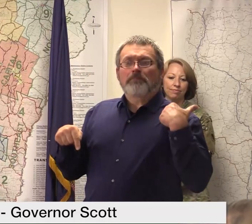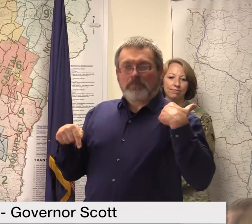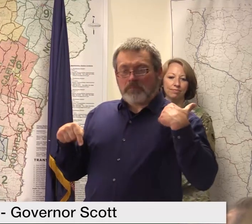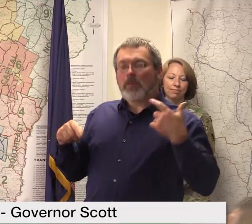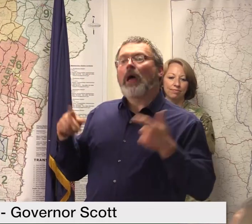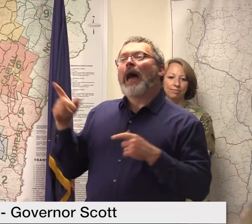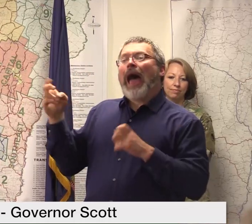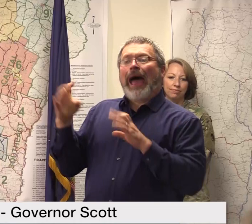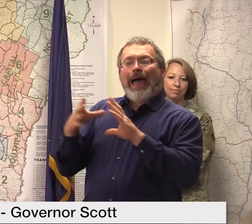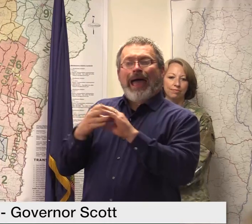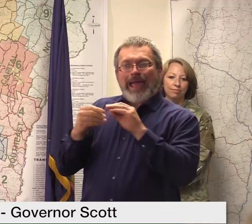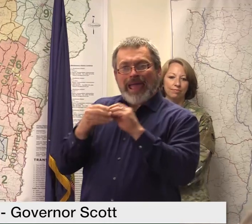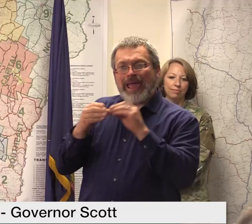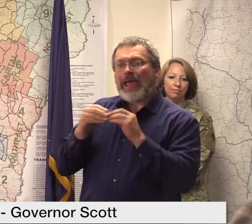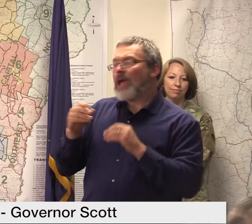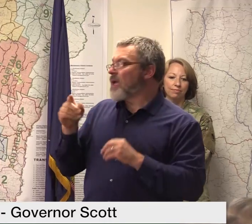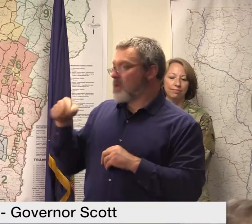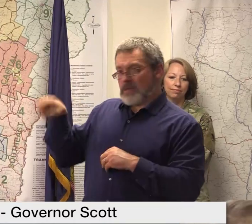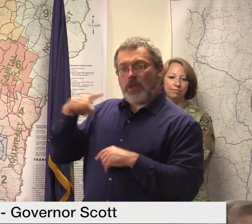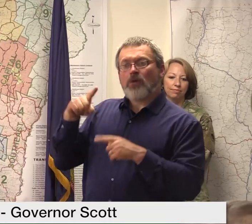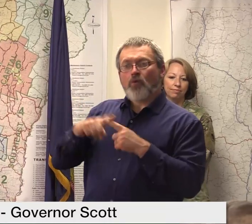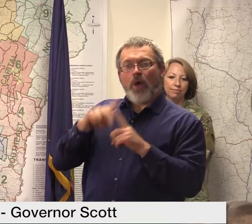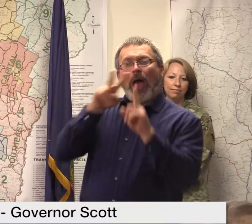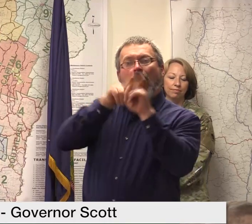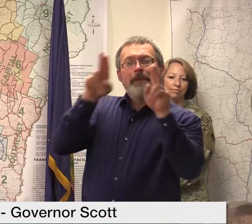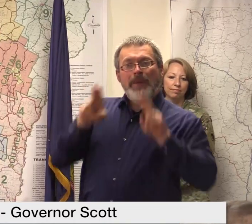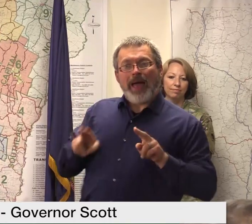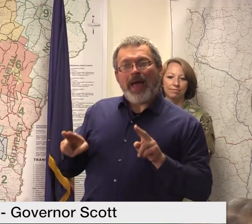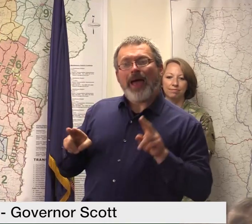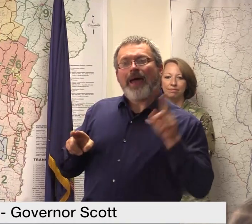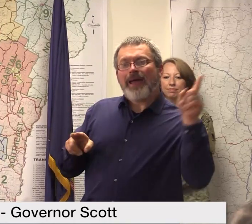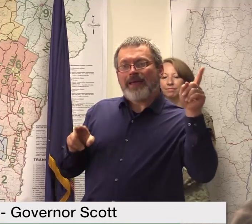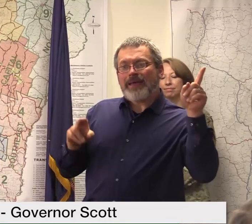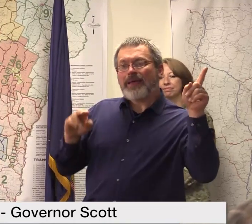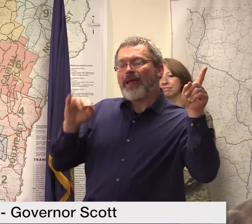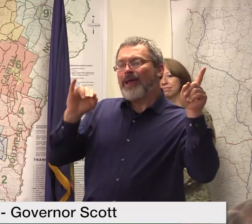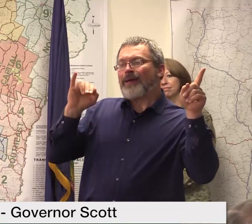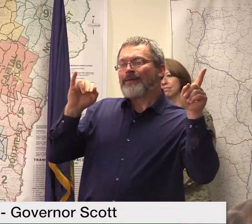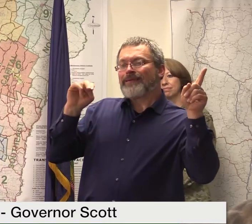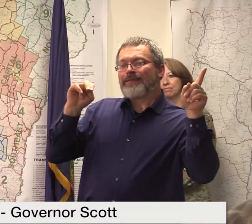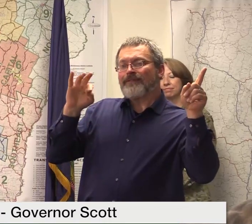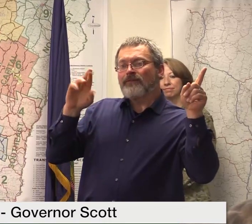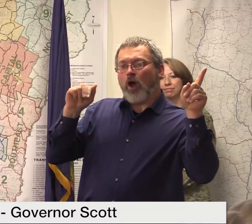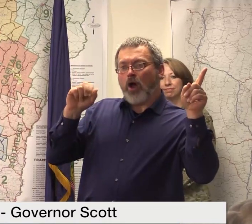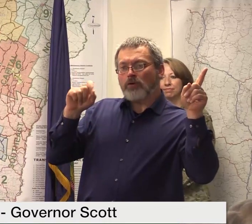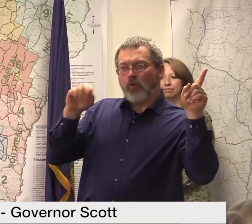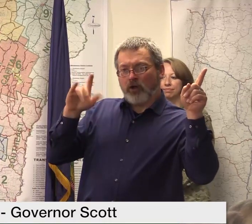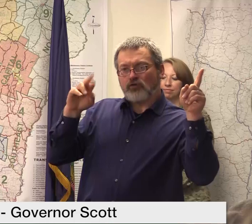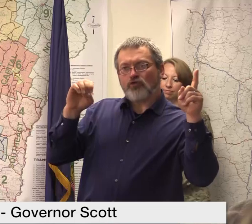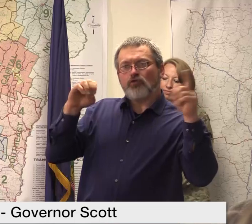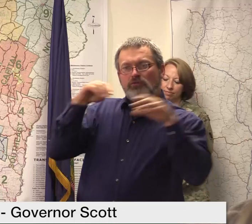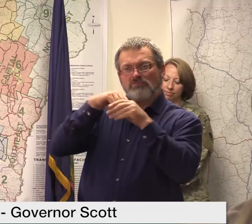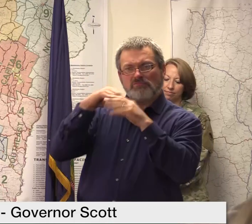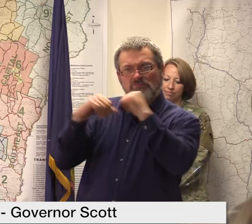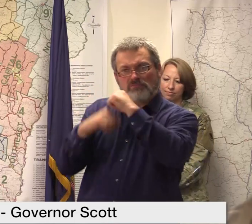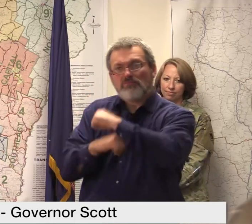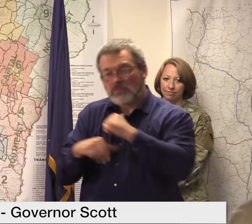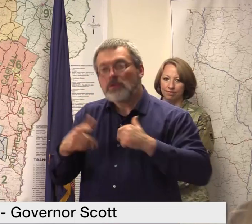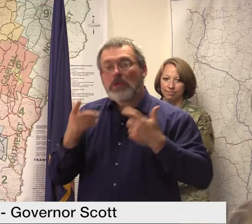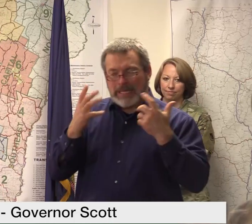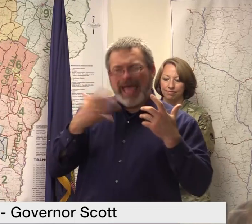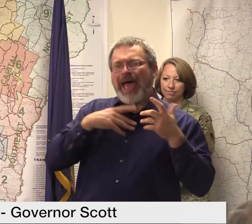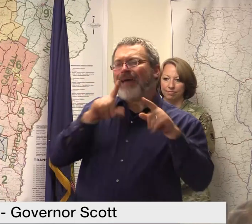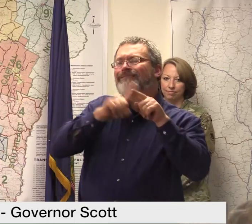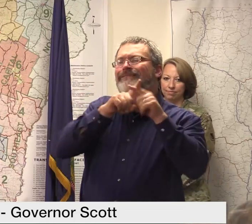that I don't know if it would redesign some of the road projects but try to mitigate future flood damage I think the